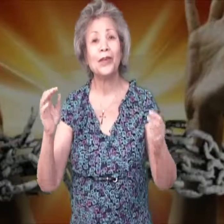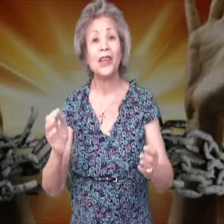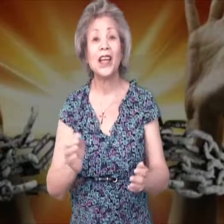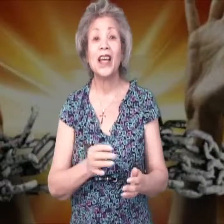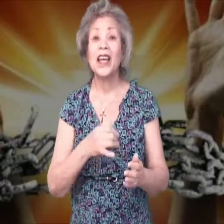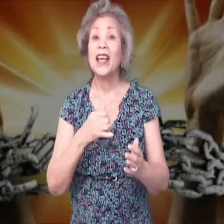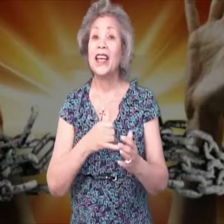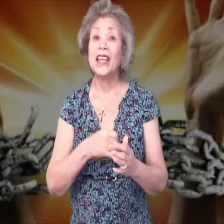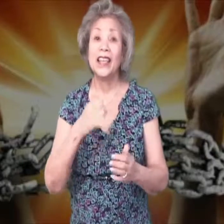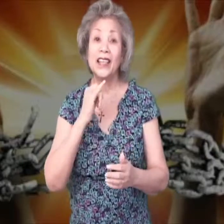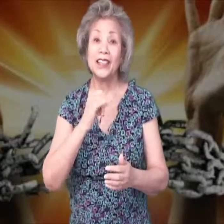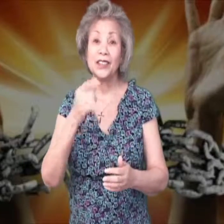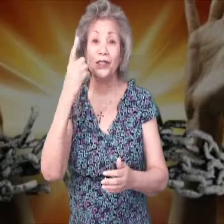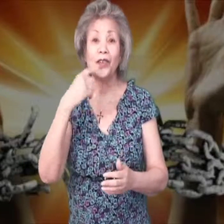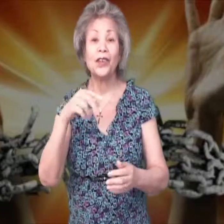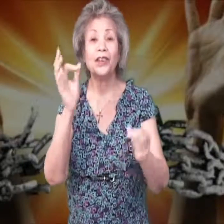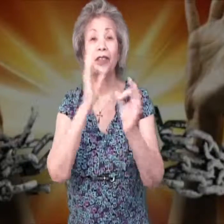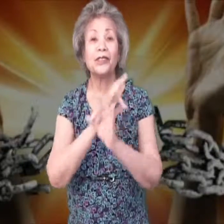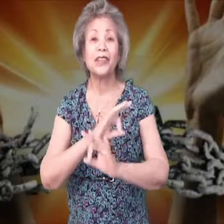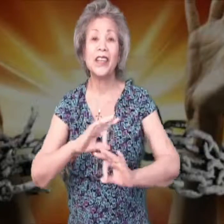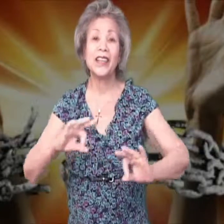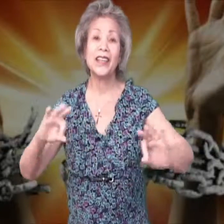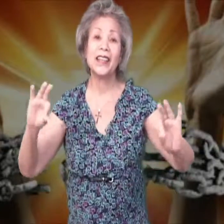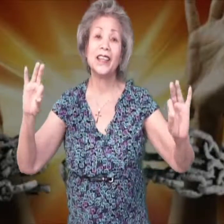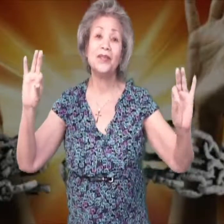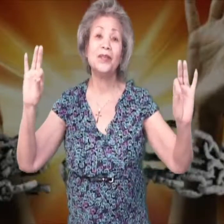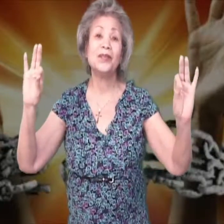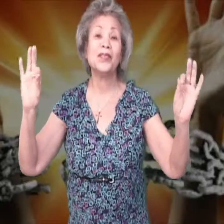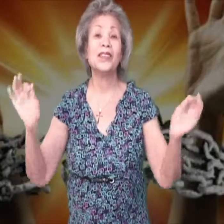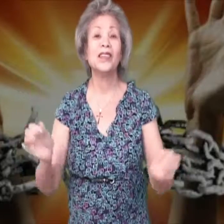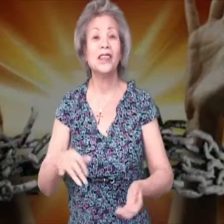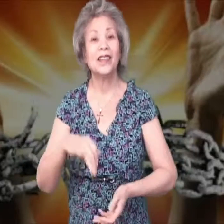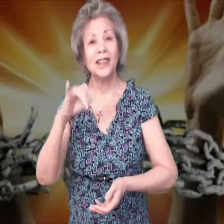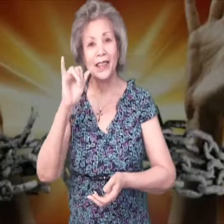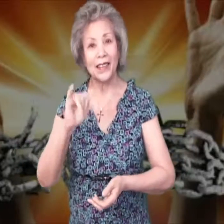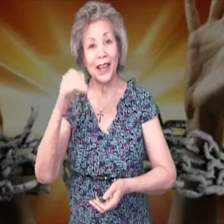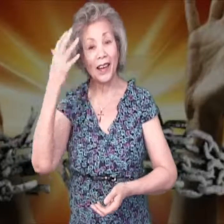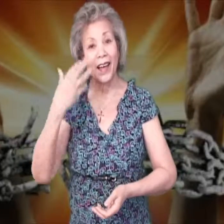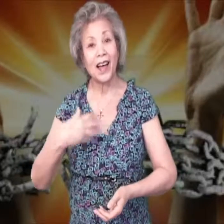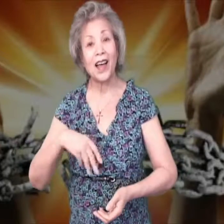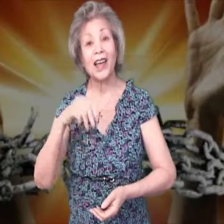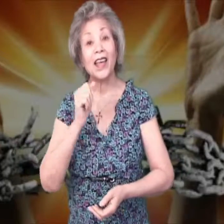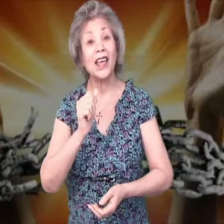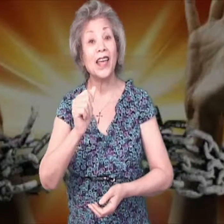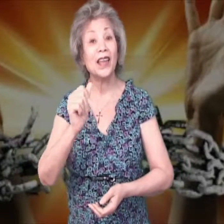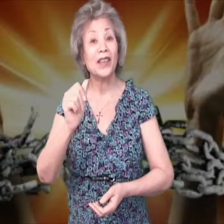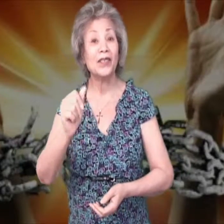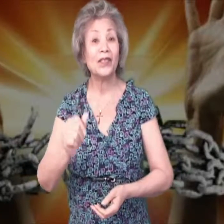It is for freedom that I am